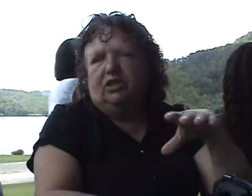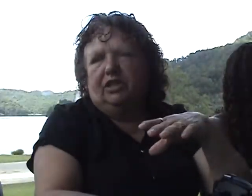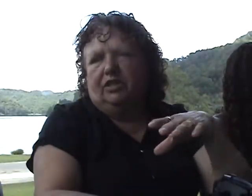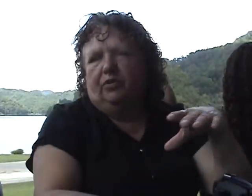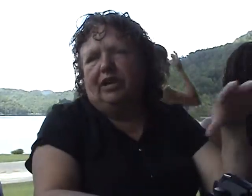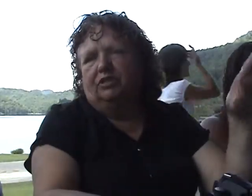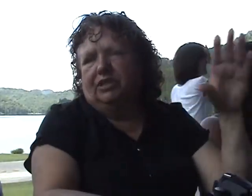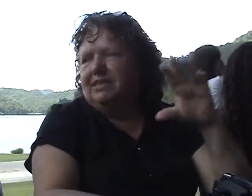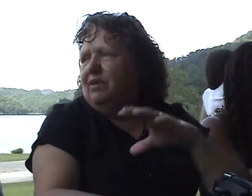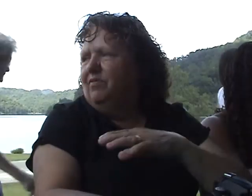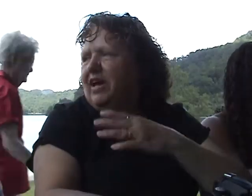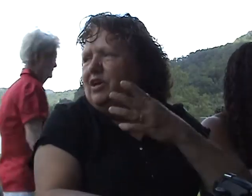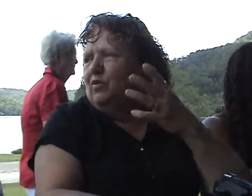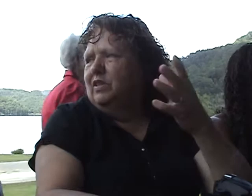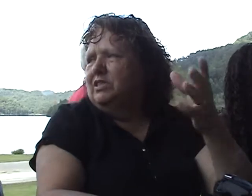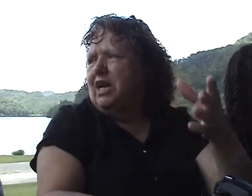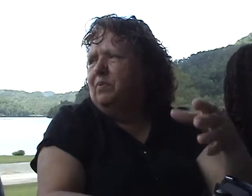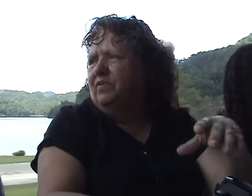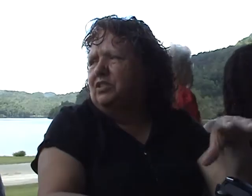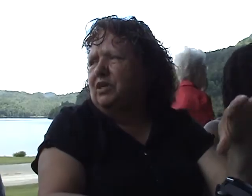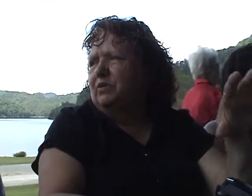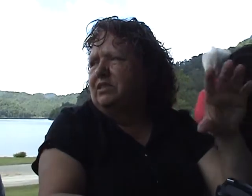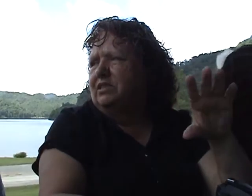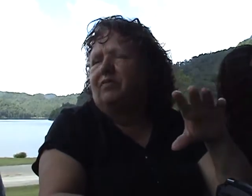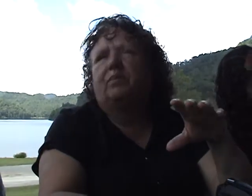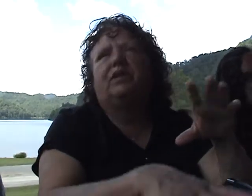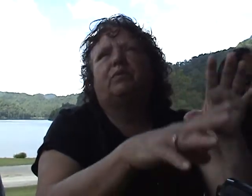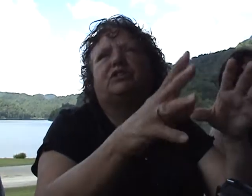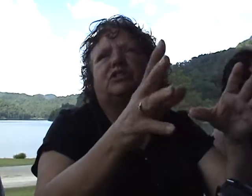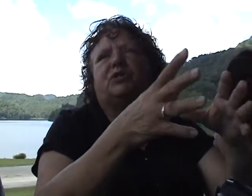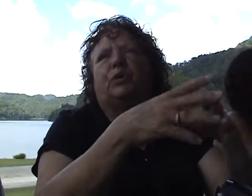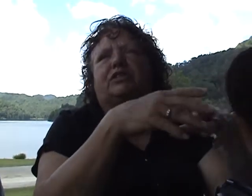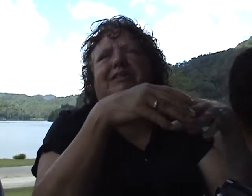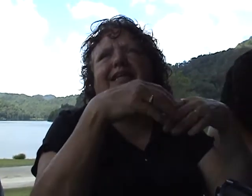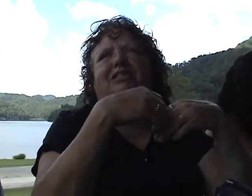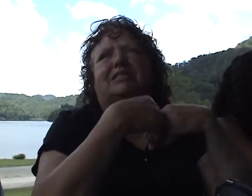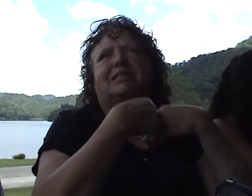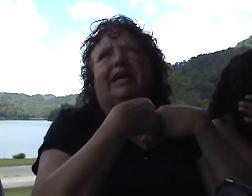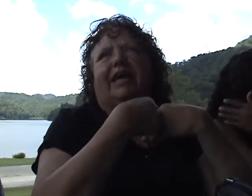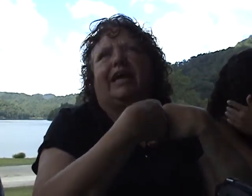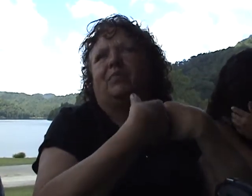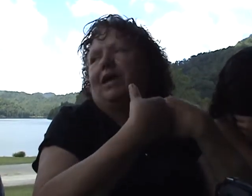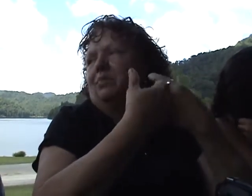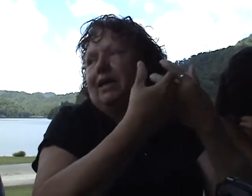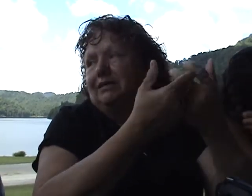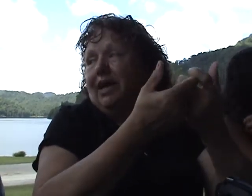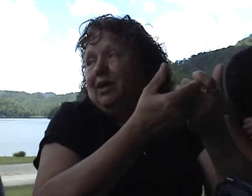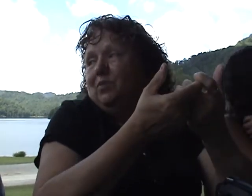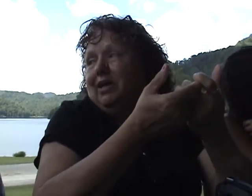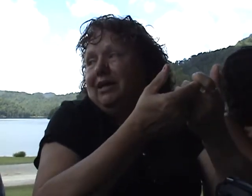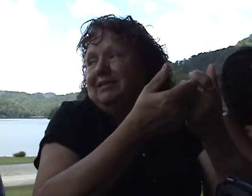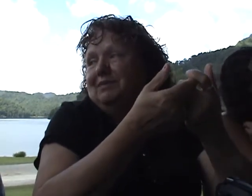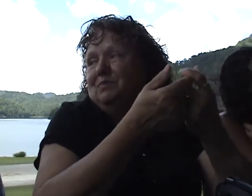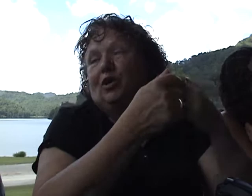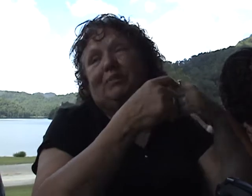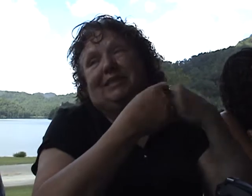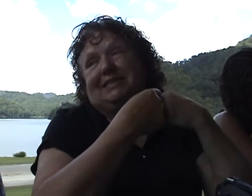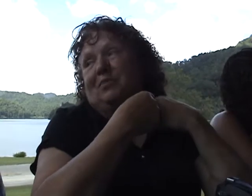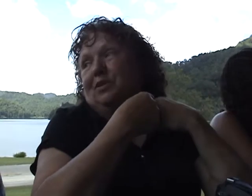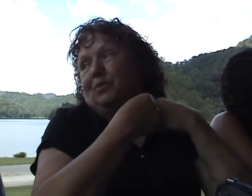look at the ground, you could see them flying over the top of each other and stuff. I mean, they were just gorgeous. And it just, it made my day because Grandma had sent me the